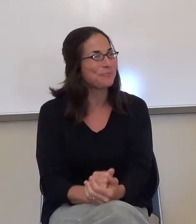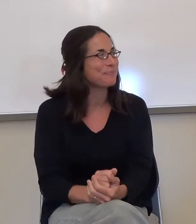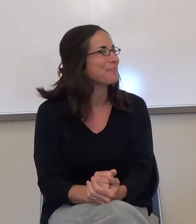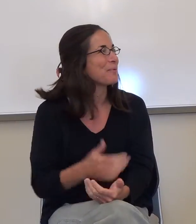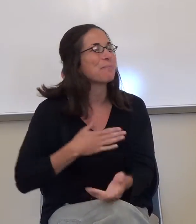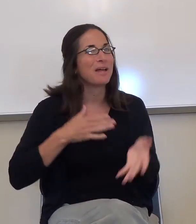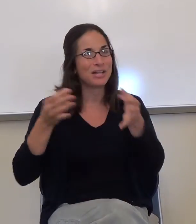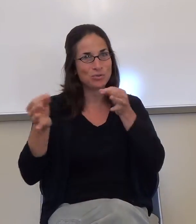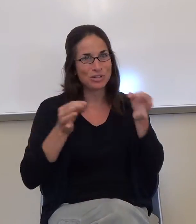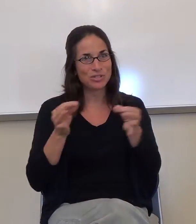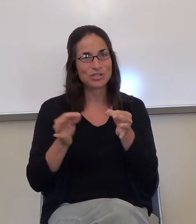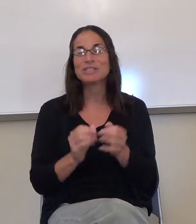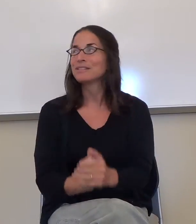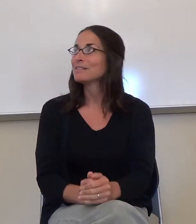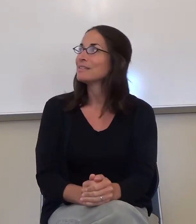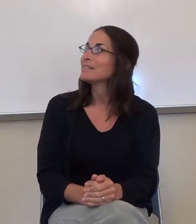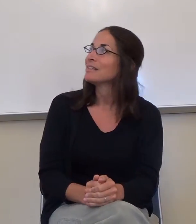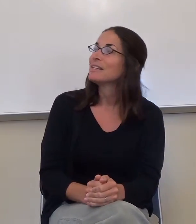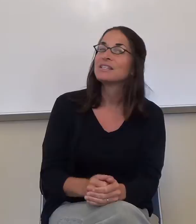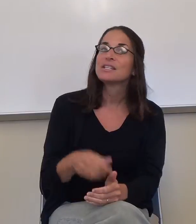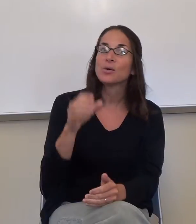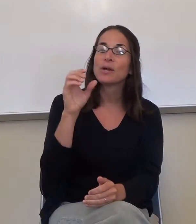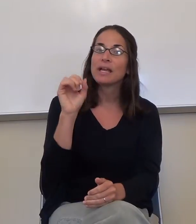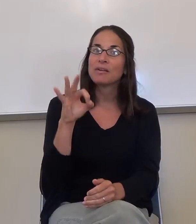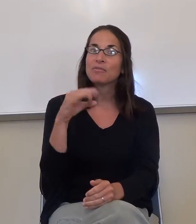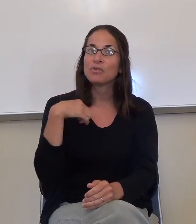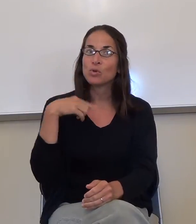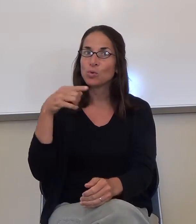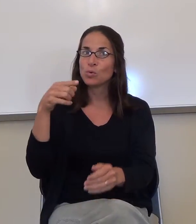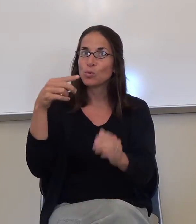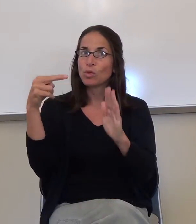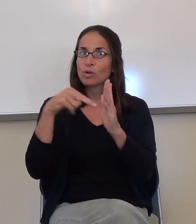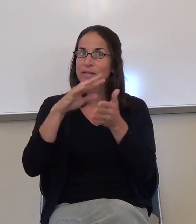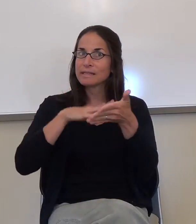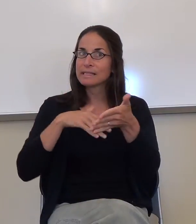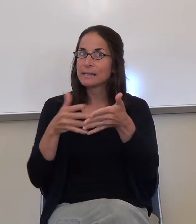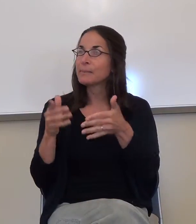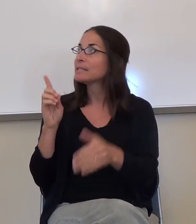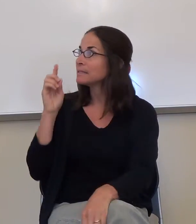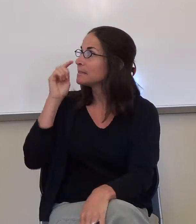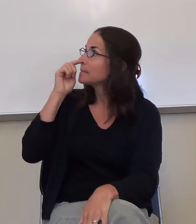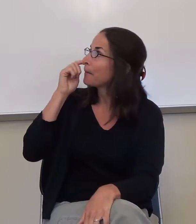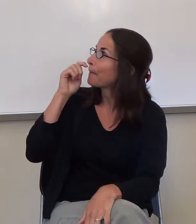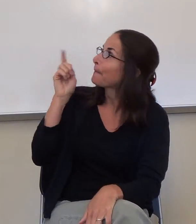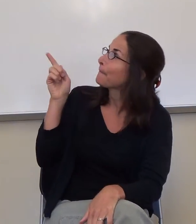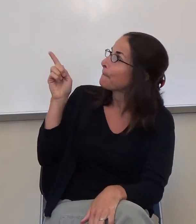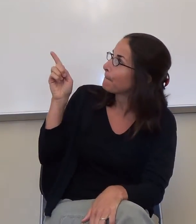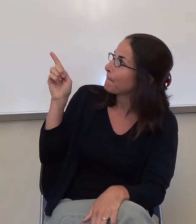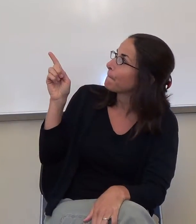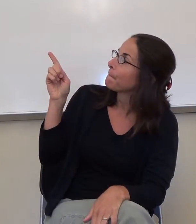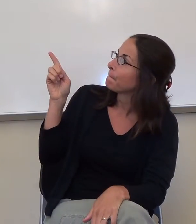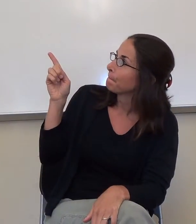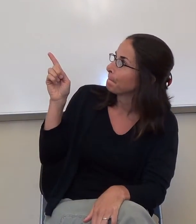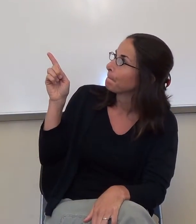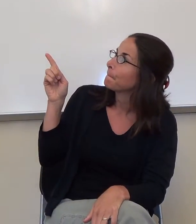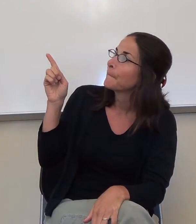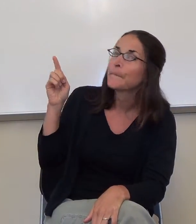So if you had looked at the syllabus, you would have seen that last Wednesday,